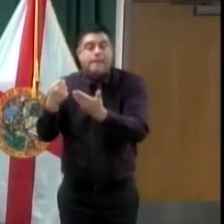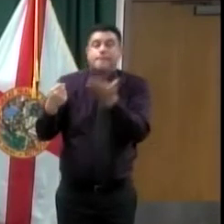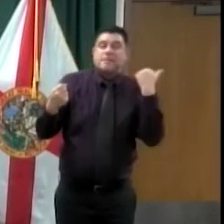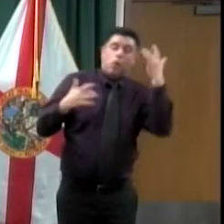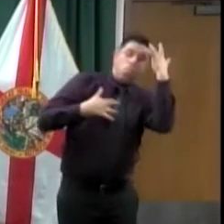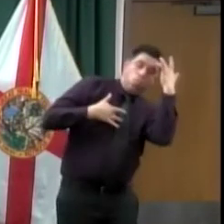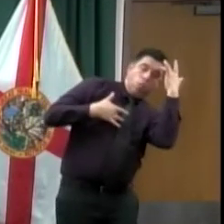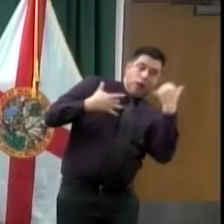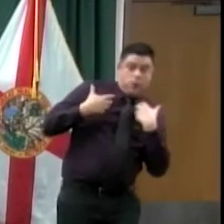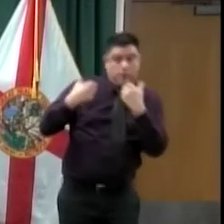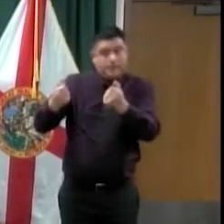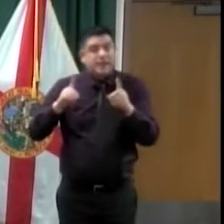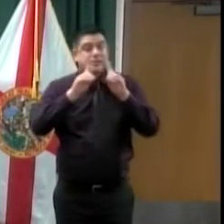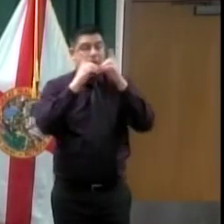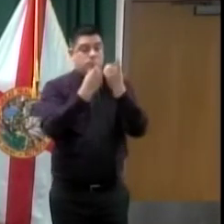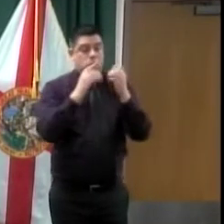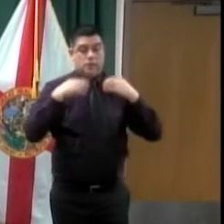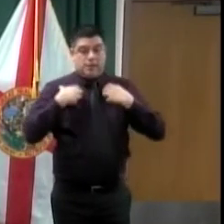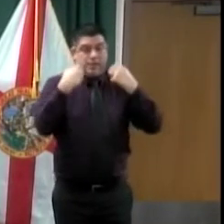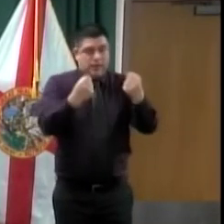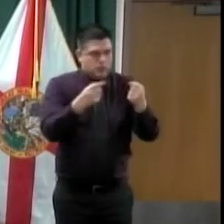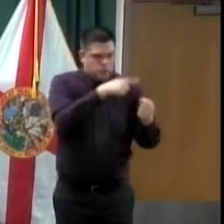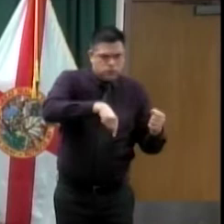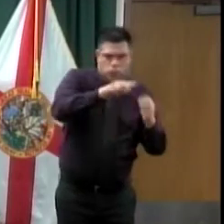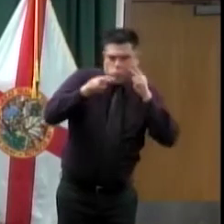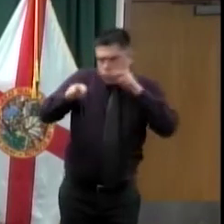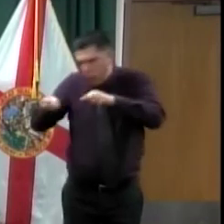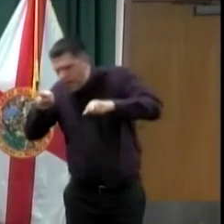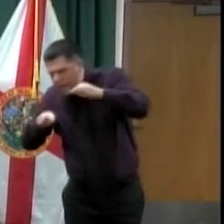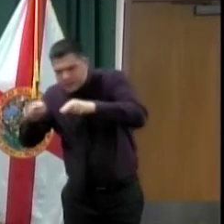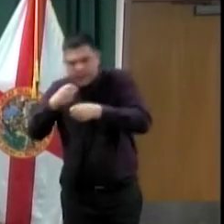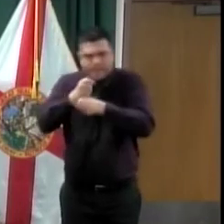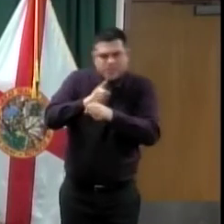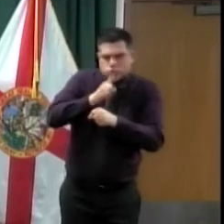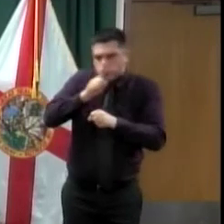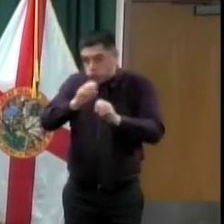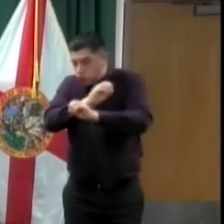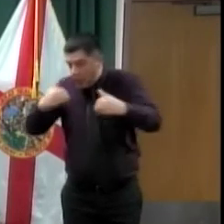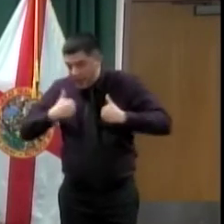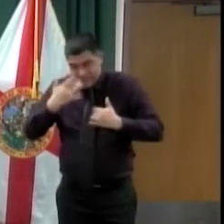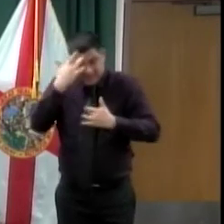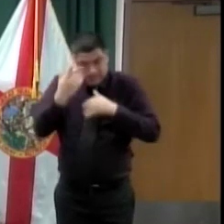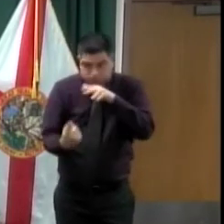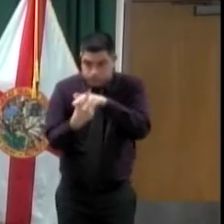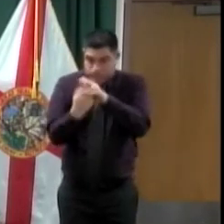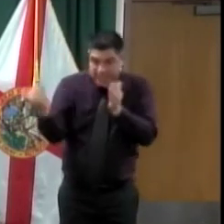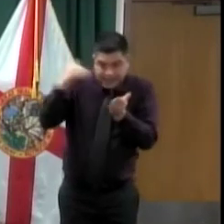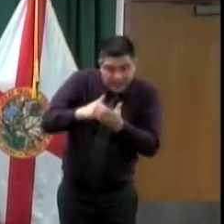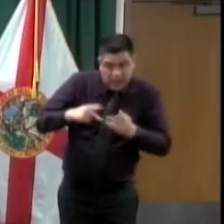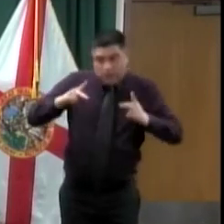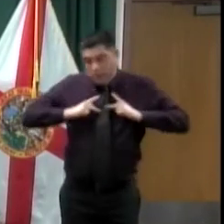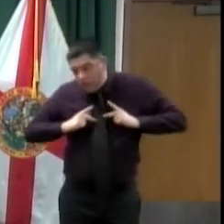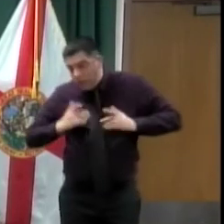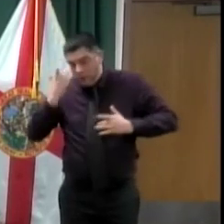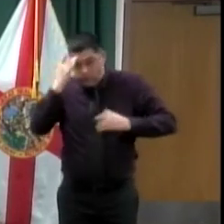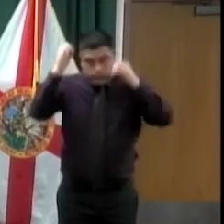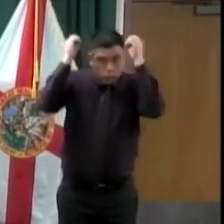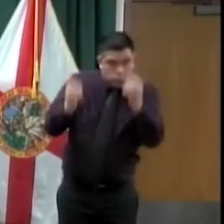and it's been beyond the 14 days. So they can go to an essential business if they want to. They can go to the grocery store if they want to.